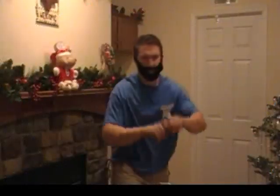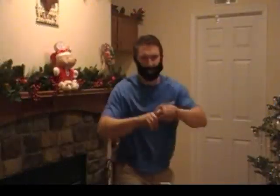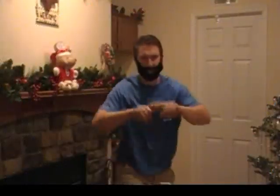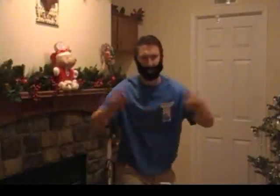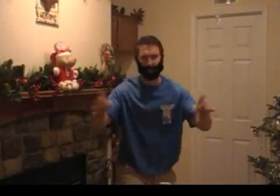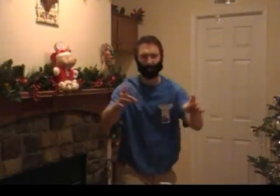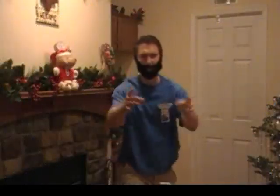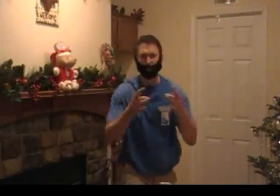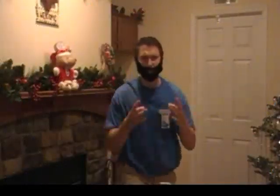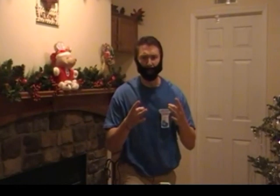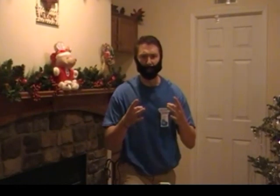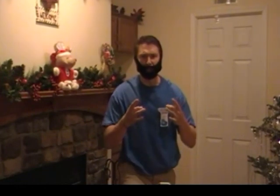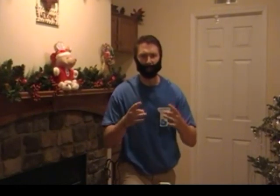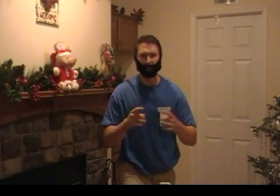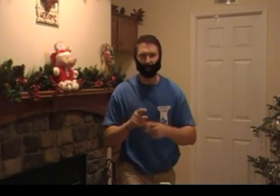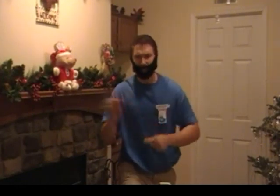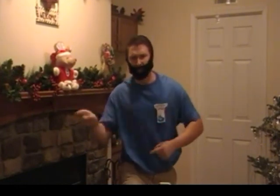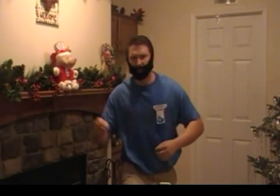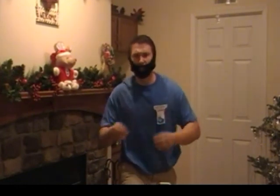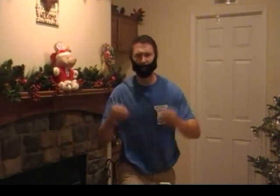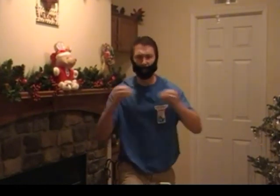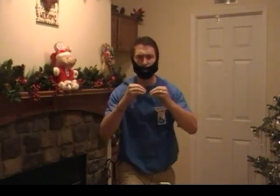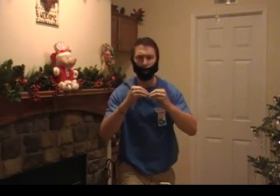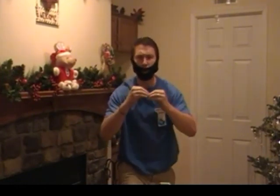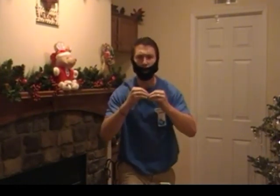But wait! There's more!